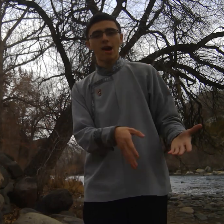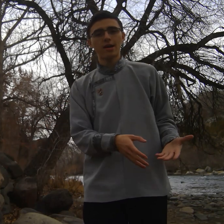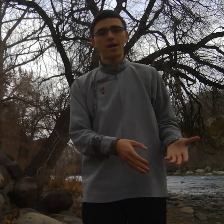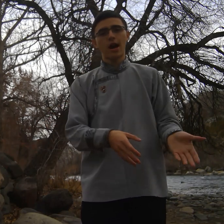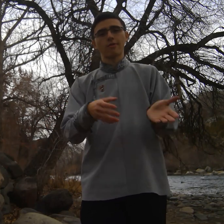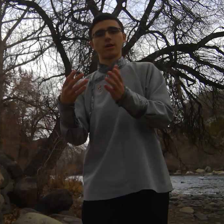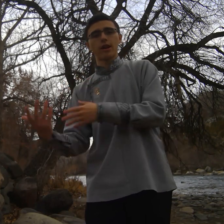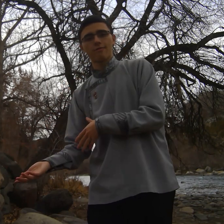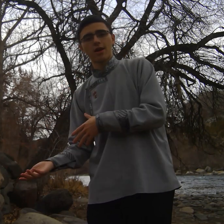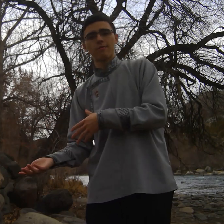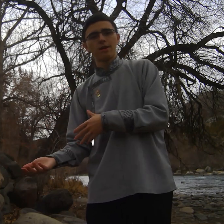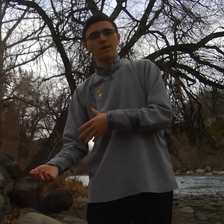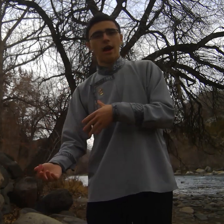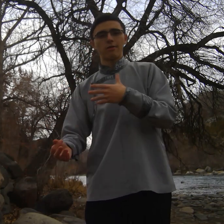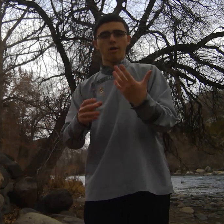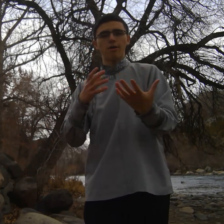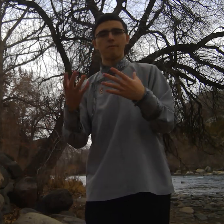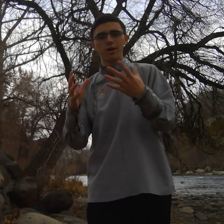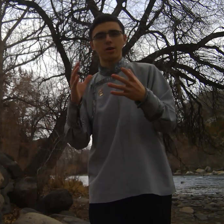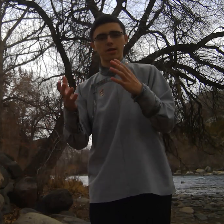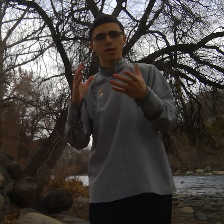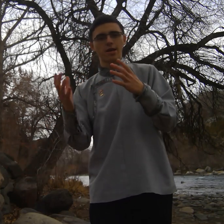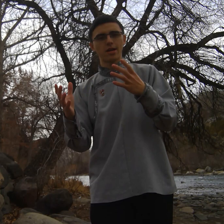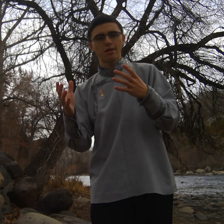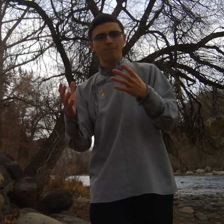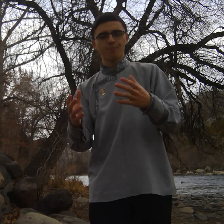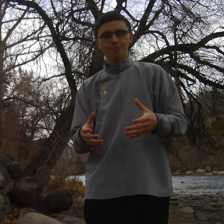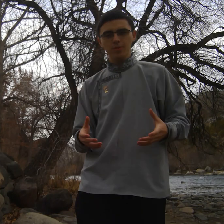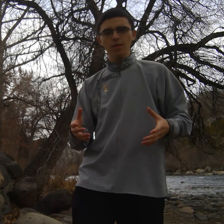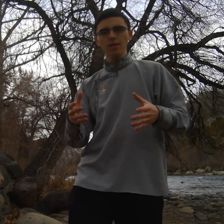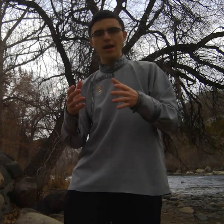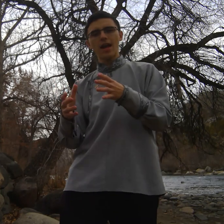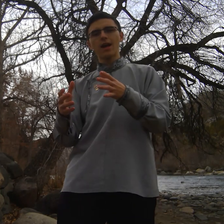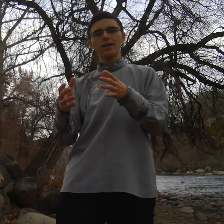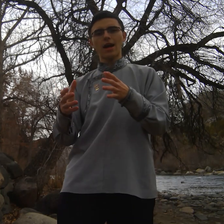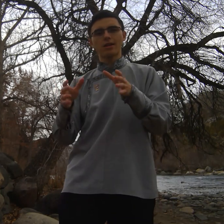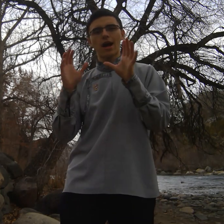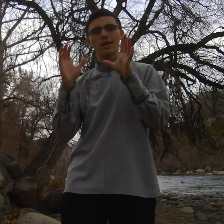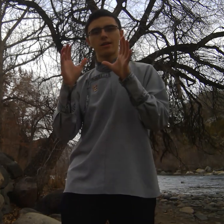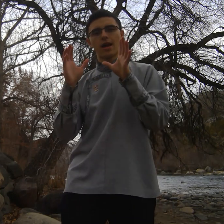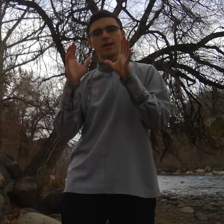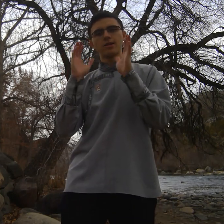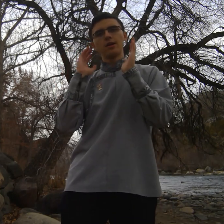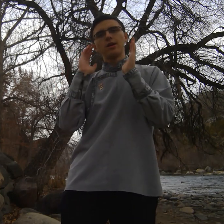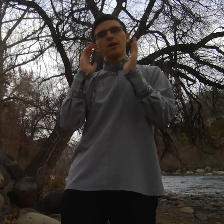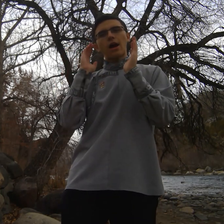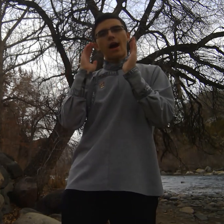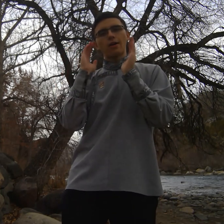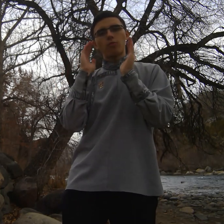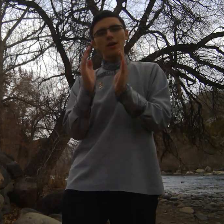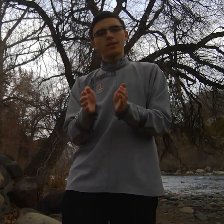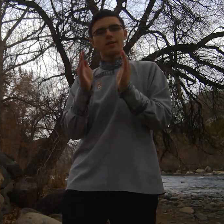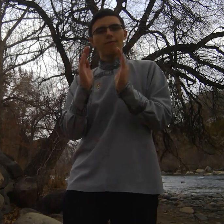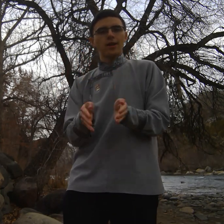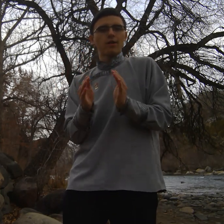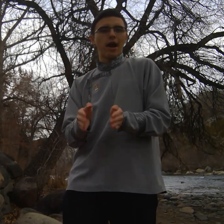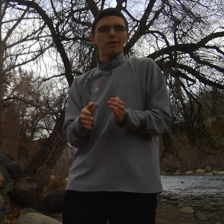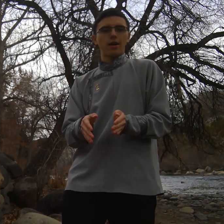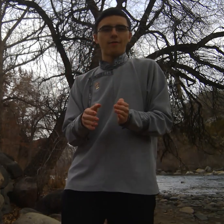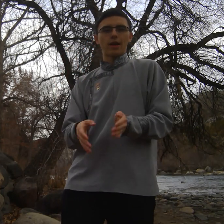China I really loved them I was already pretty good at Chinese and I decided that I wanted to figure out if I